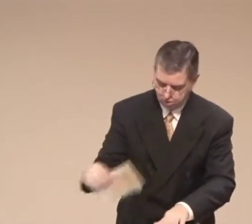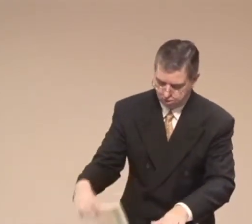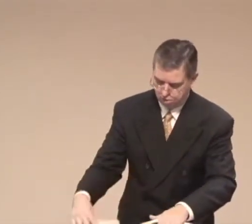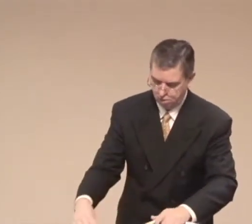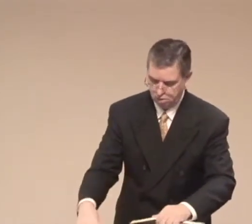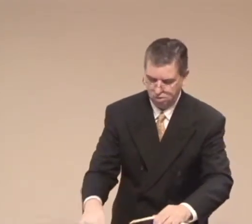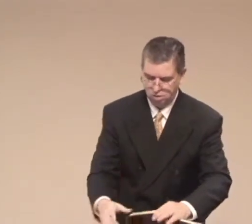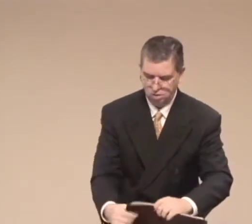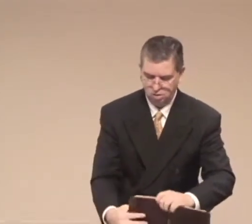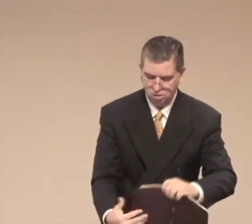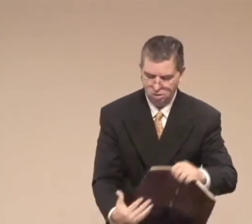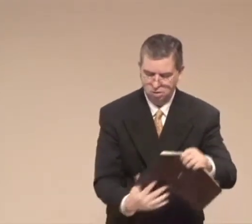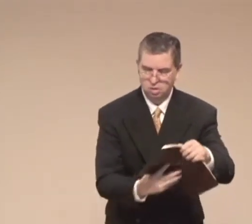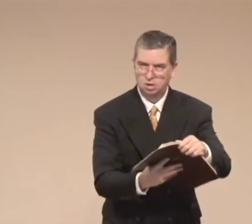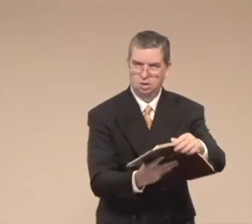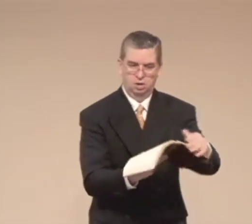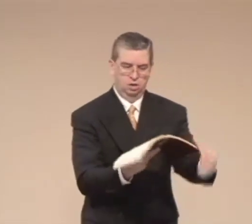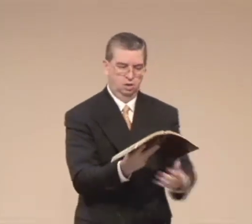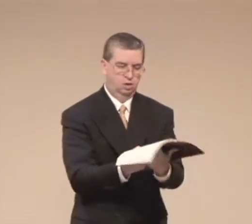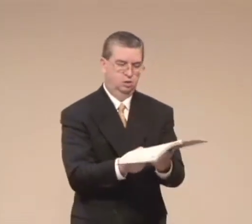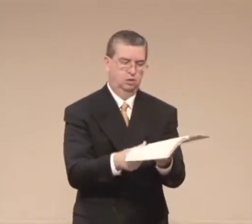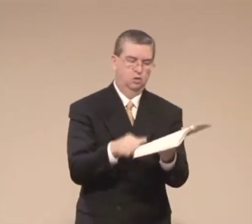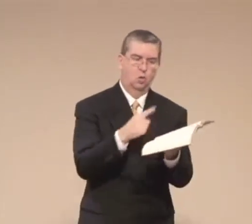a godly principle that is in the Bible.